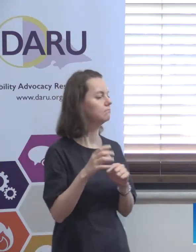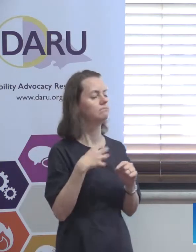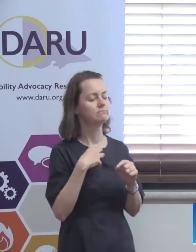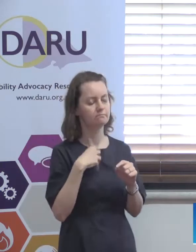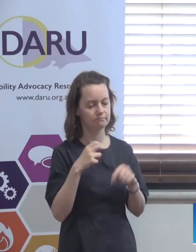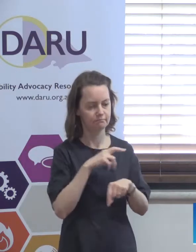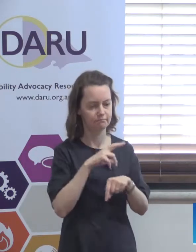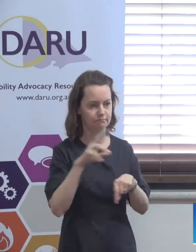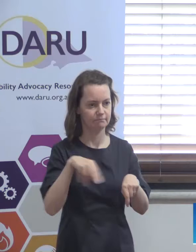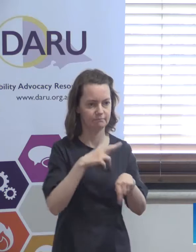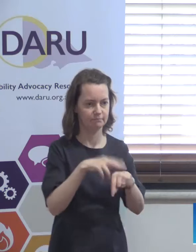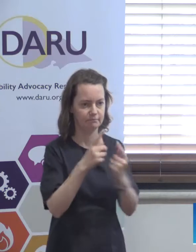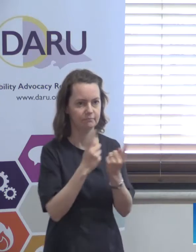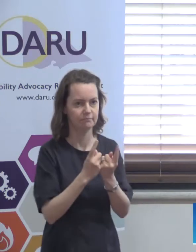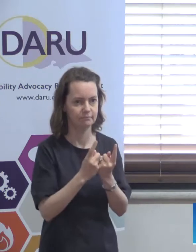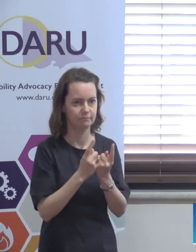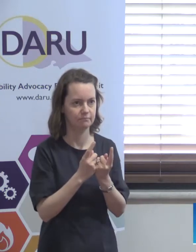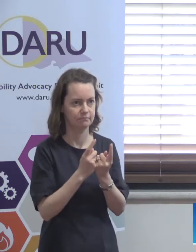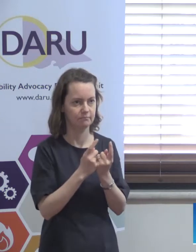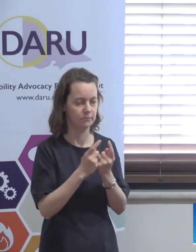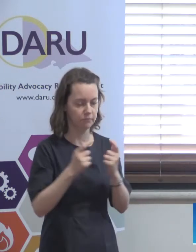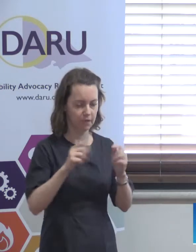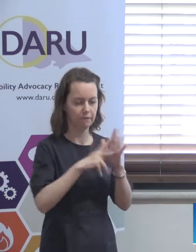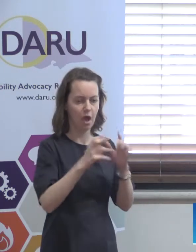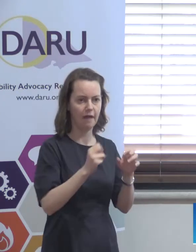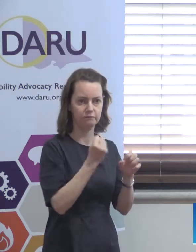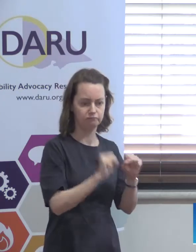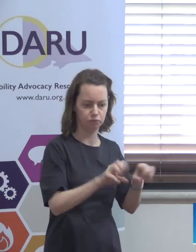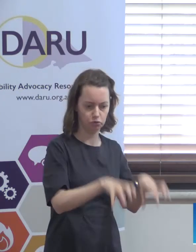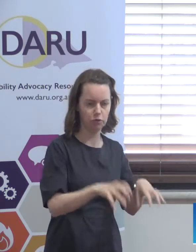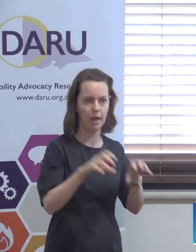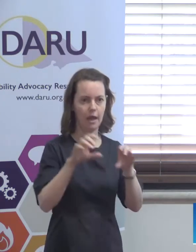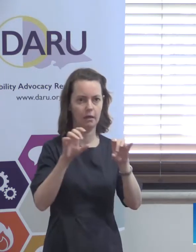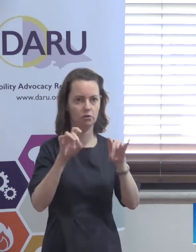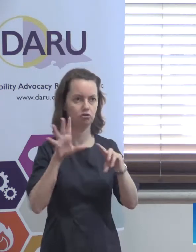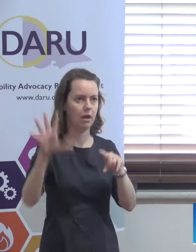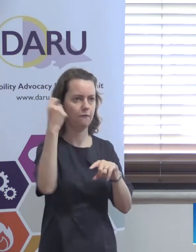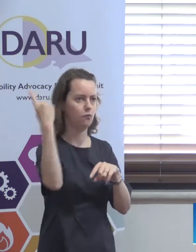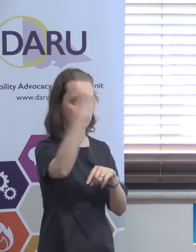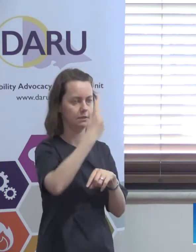national thing operates and the way the other states and territories are doing things. What isn't, what I don't have,